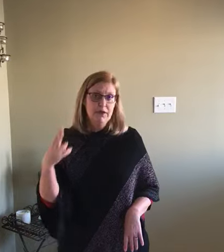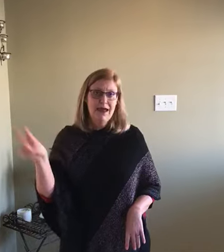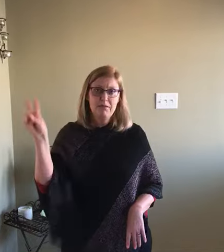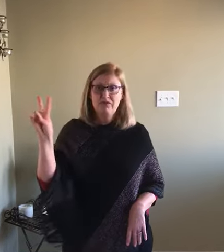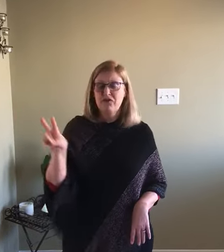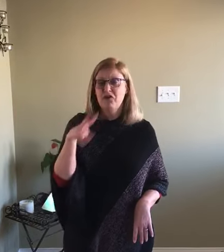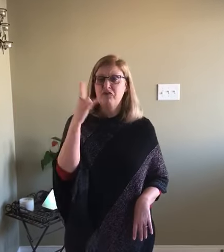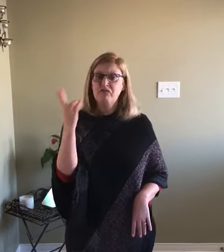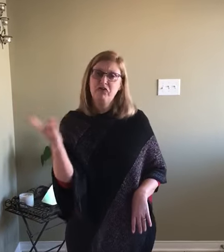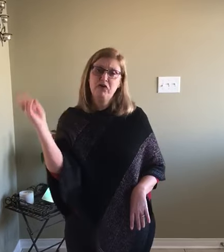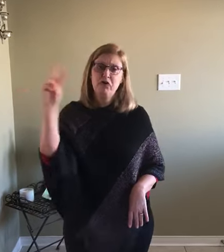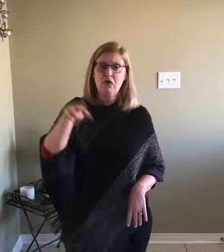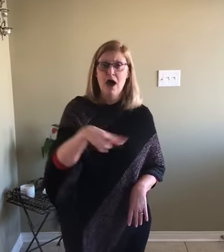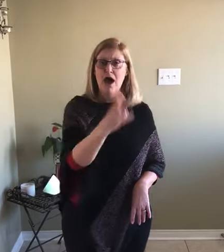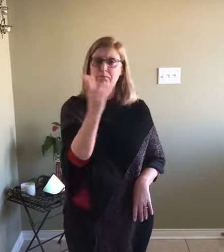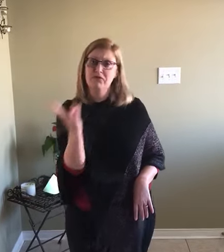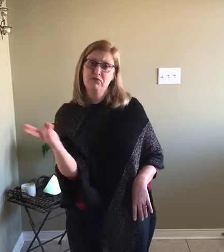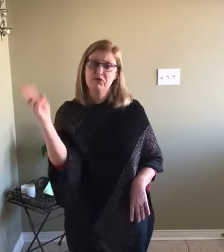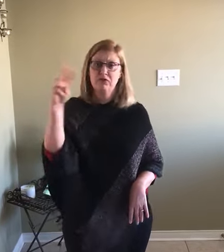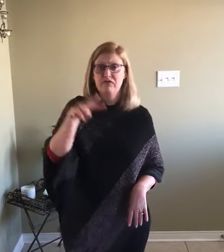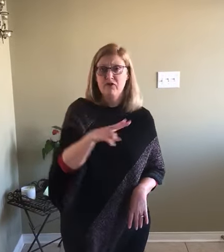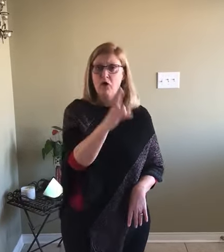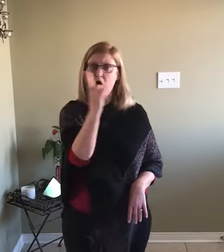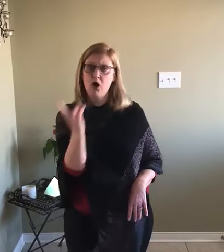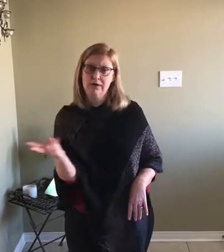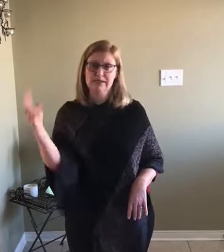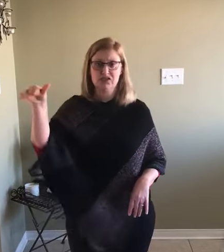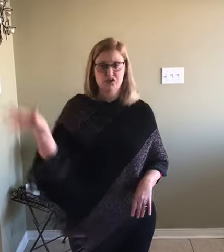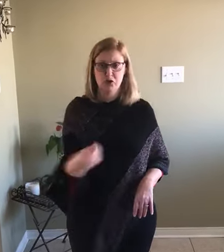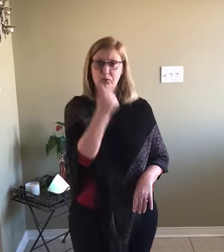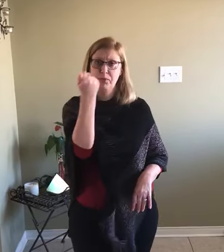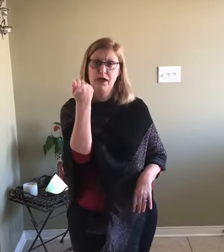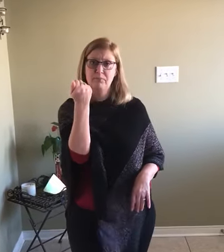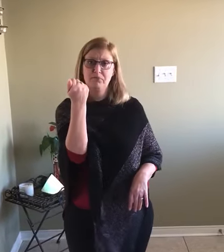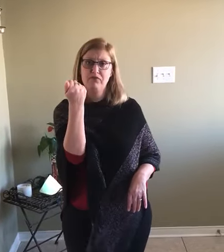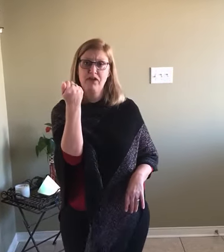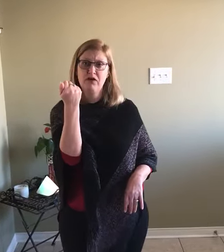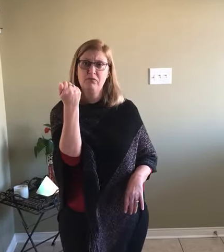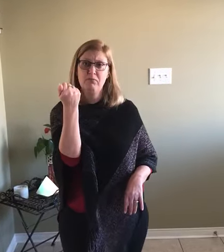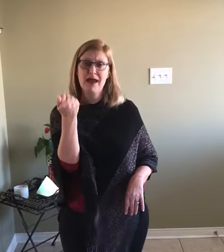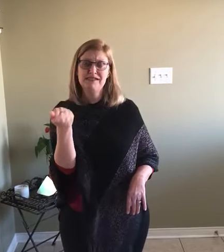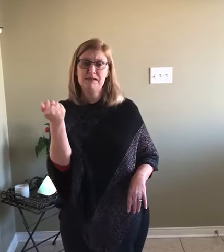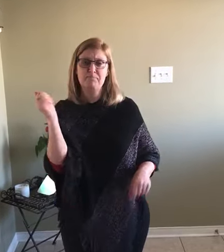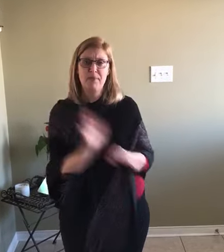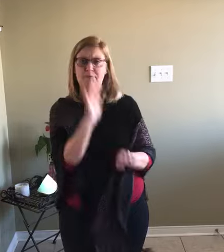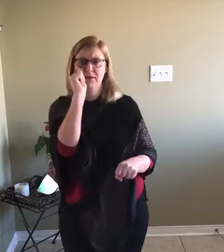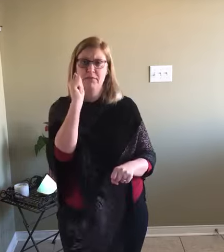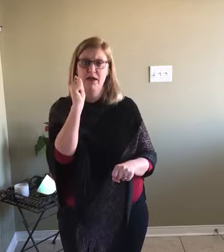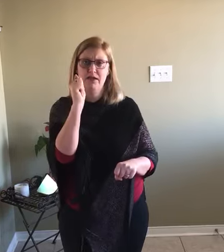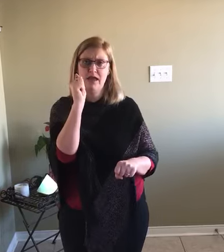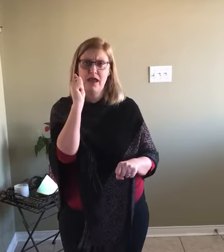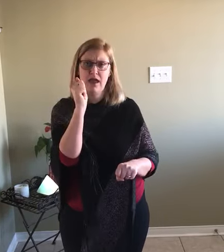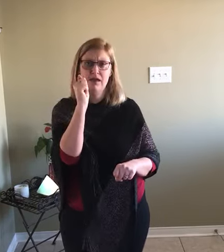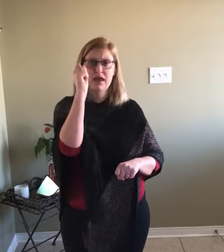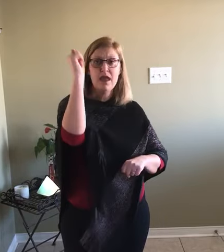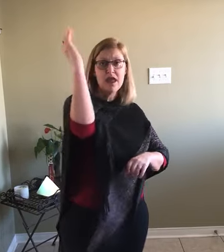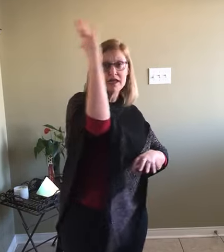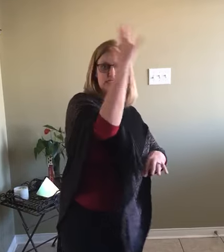Rabbit Foo-Foo, hopping through the forest, scooping up the field mice and bopping them on the head. And